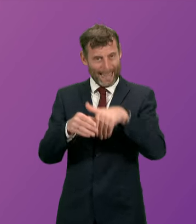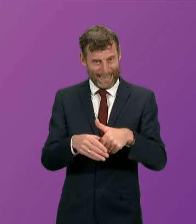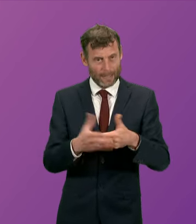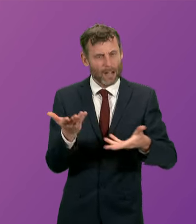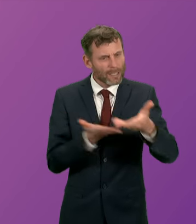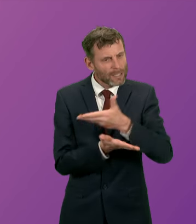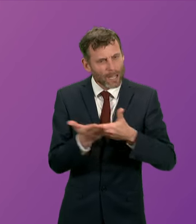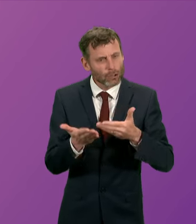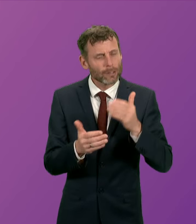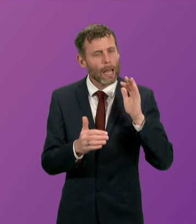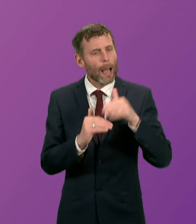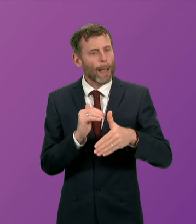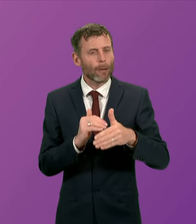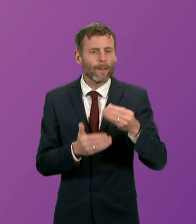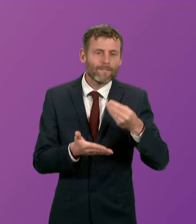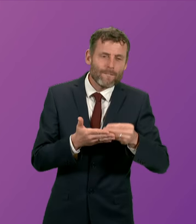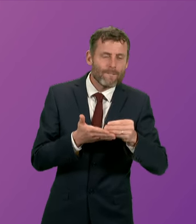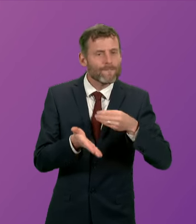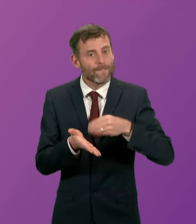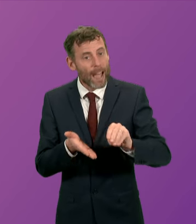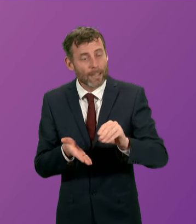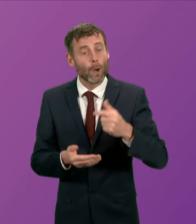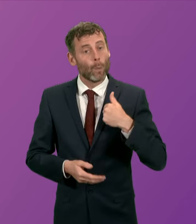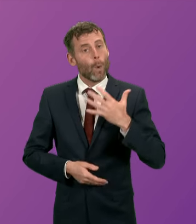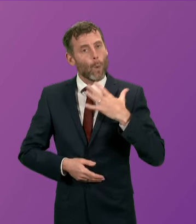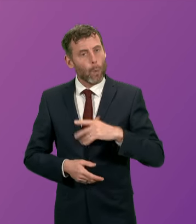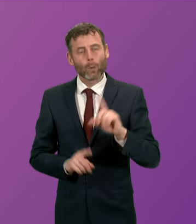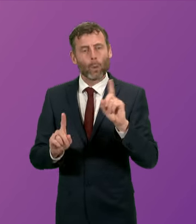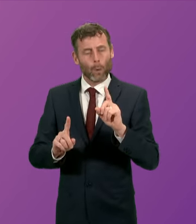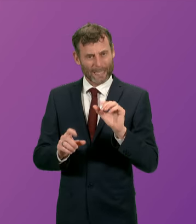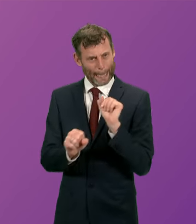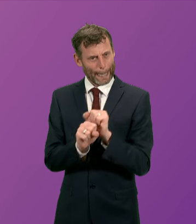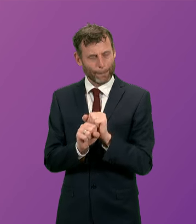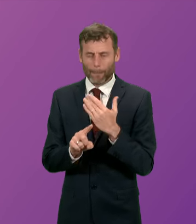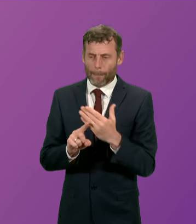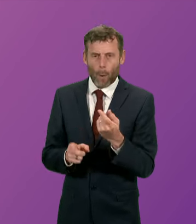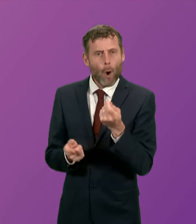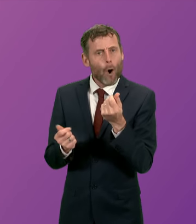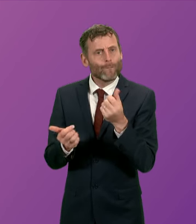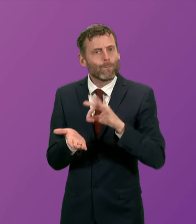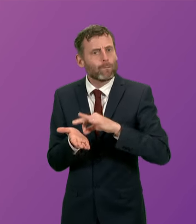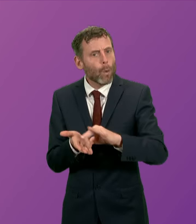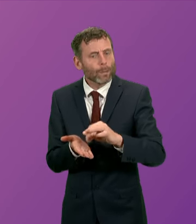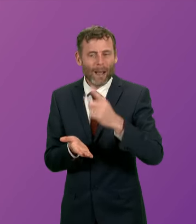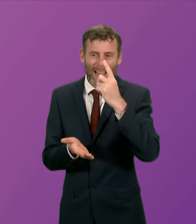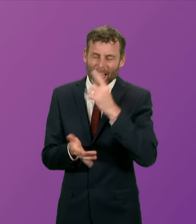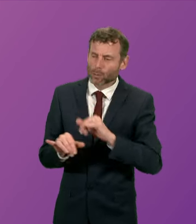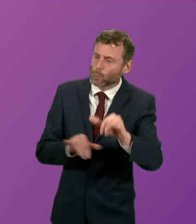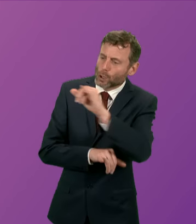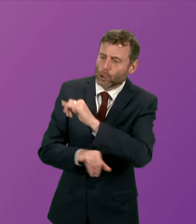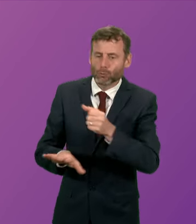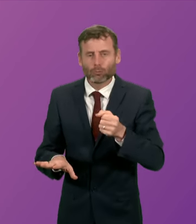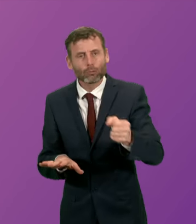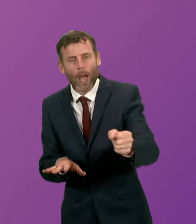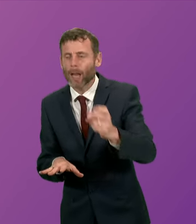by the companies involved we do want to make it easier and more affordable for people to choose travel by public transport